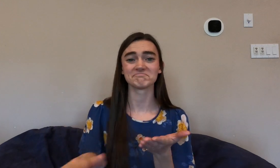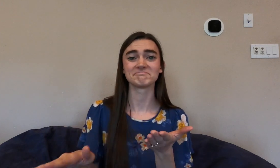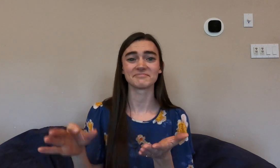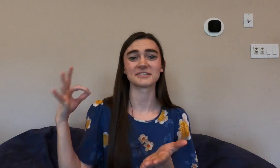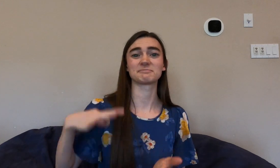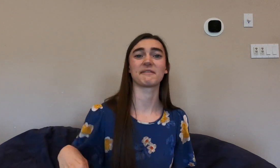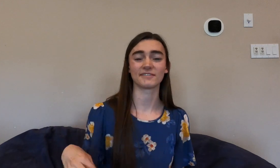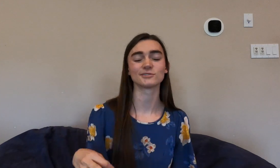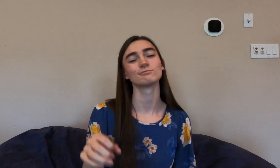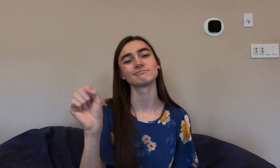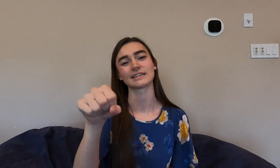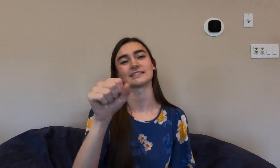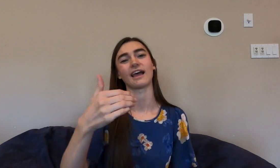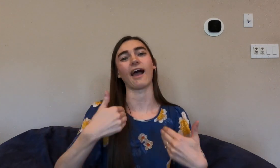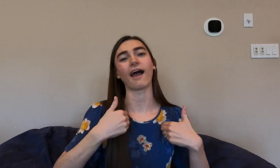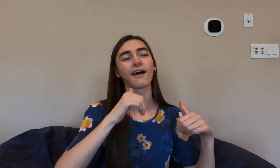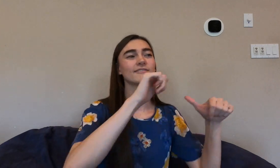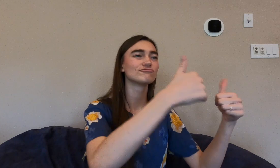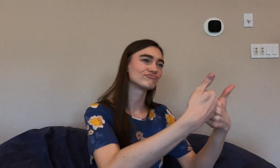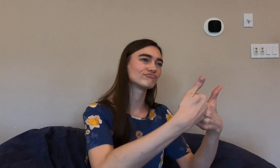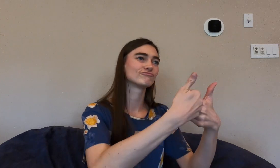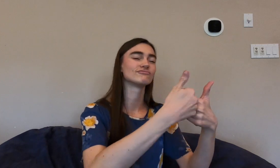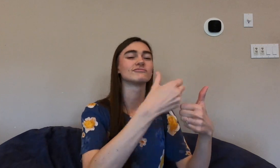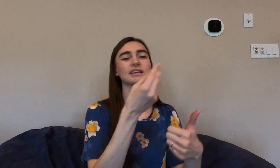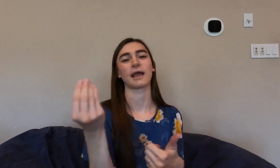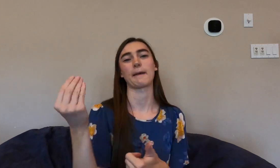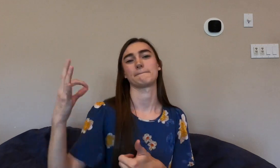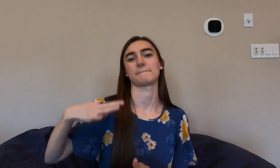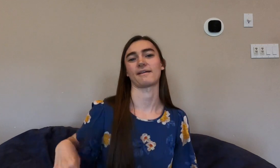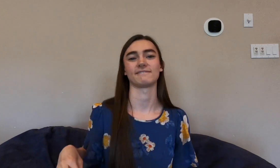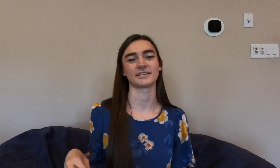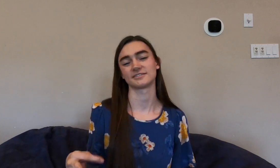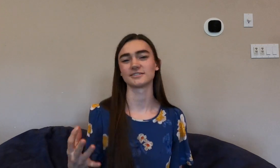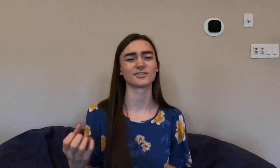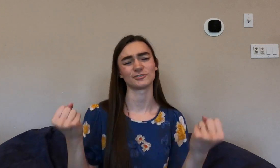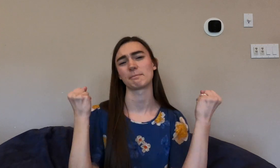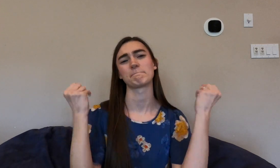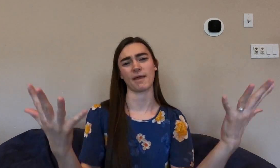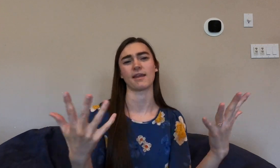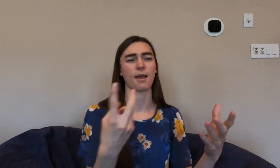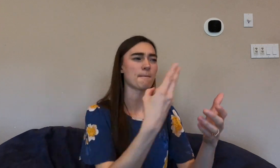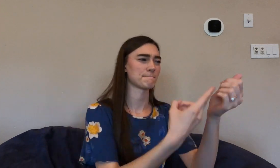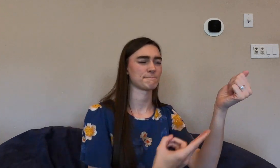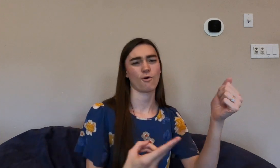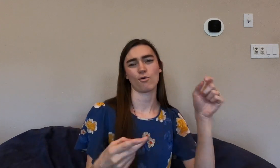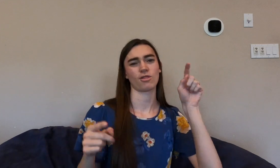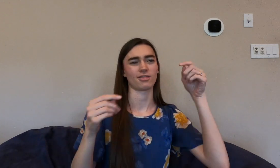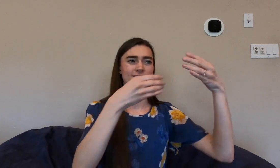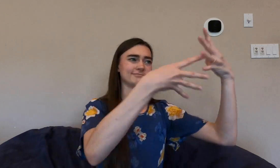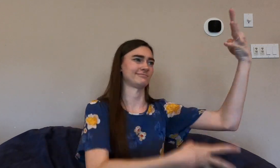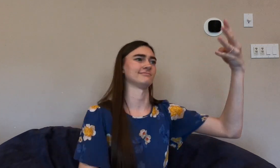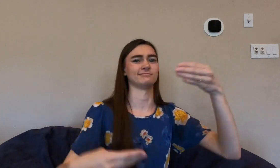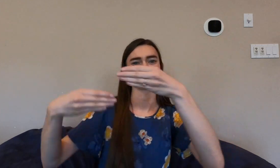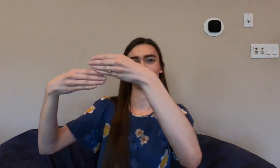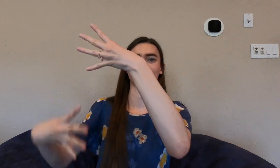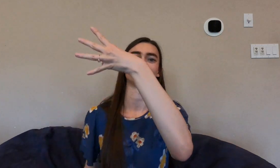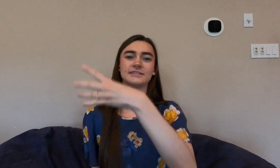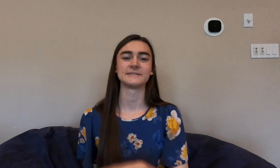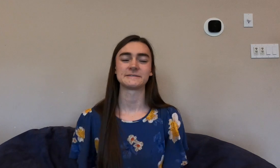It's really a nice benefit. So yes, it has challenges and benefits but there's many on both sides